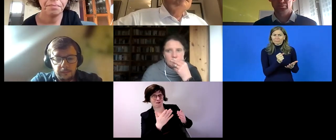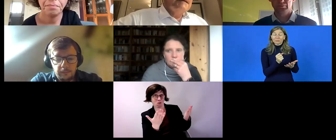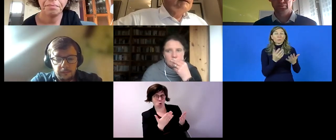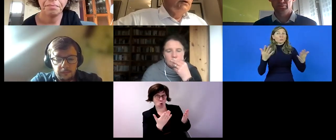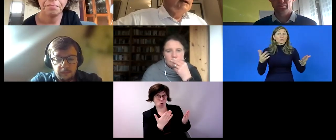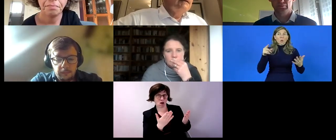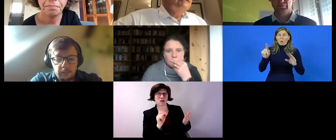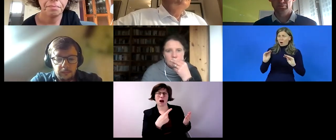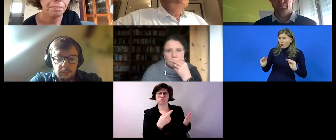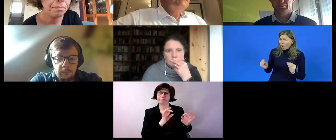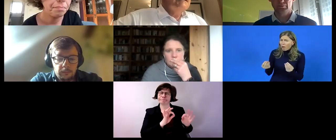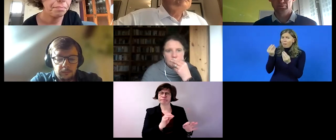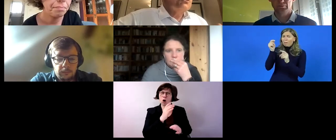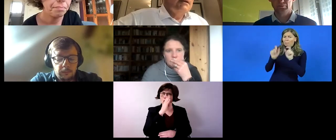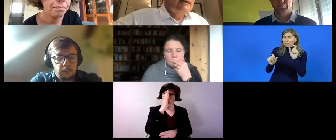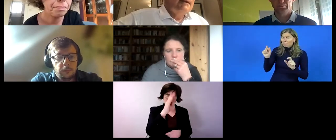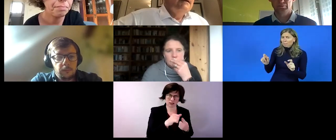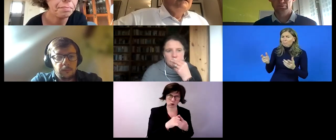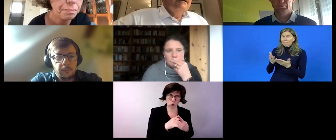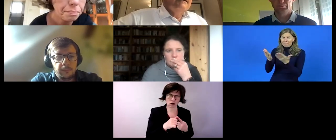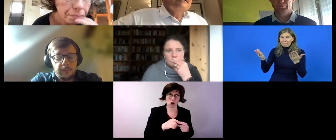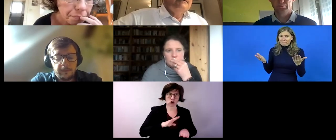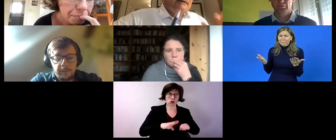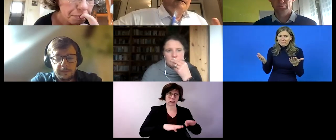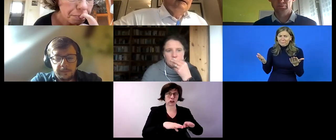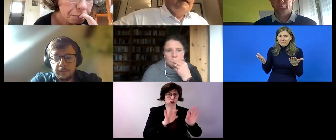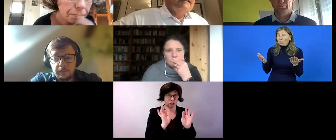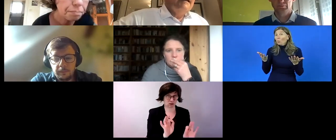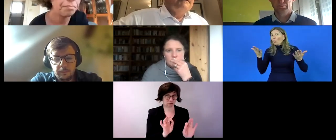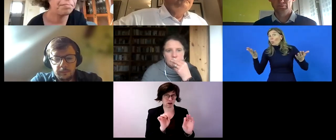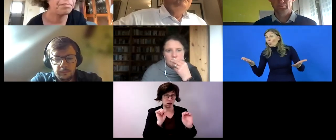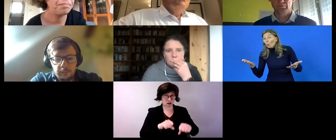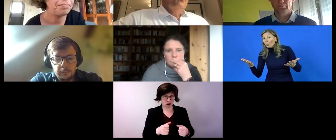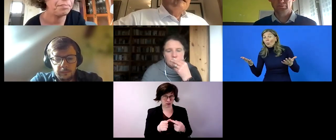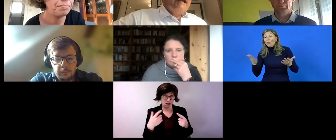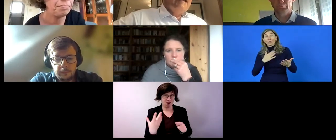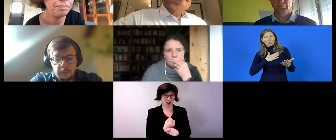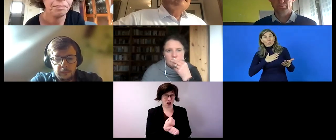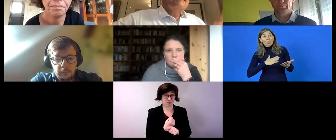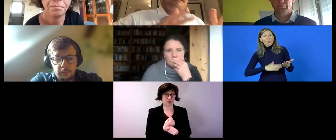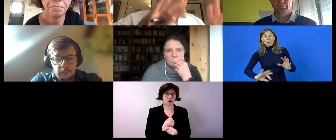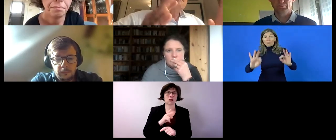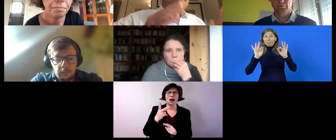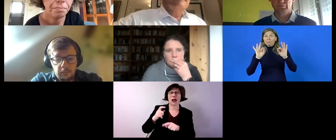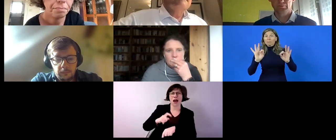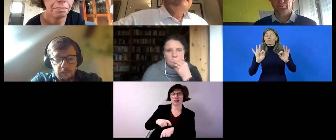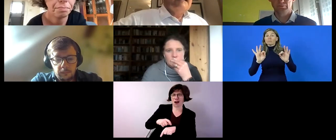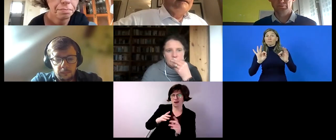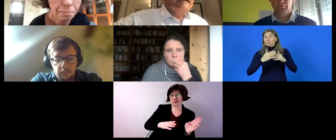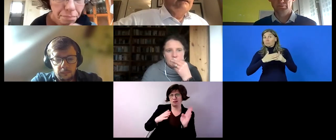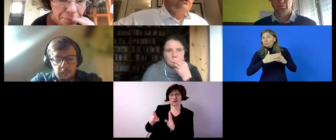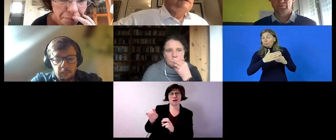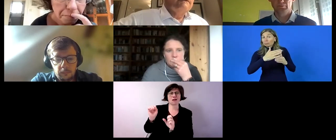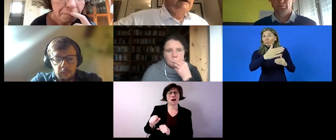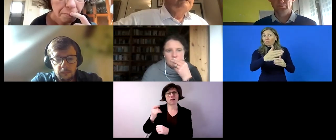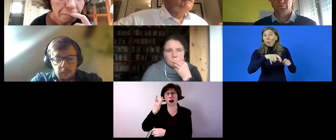anyone indeed who would like to further qualify themselves for other jobs they could